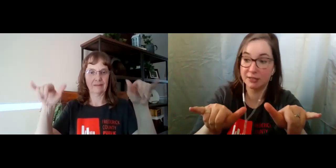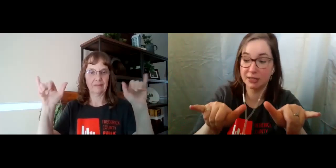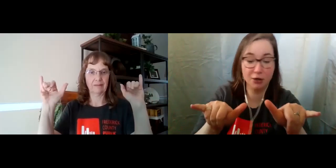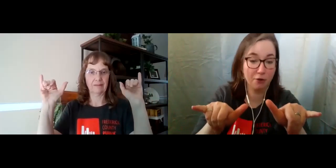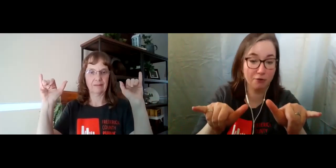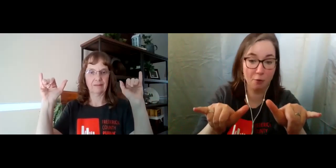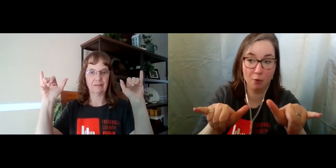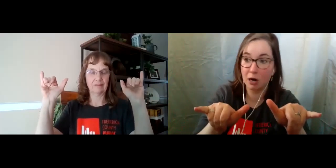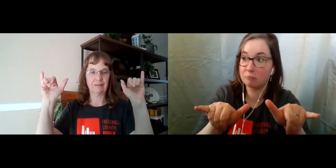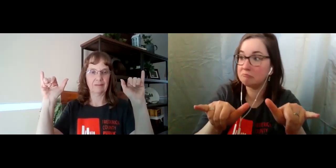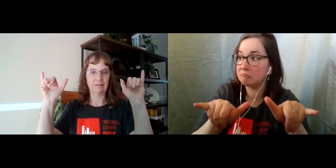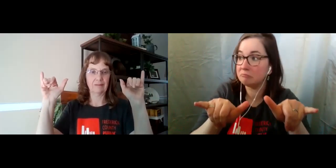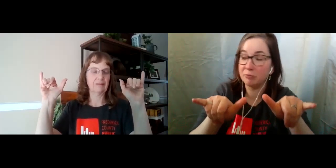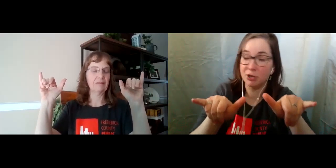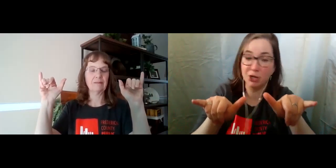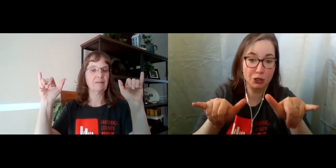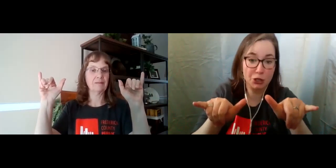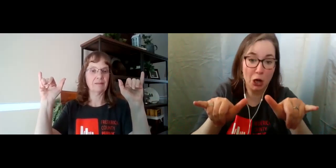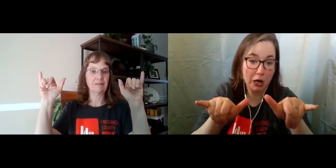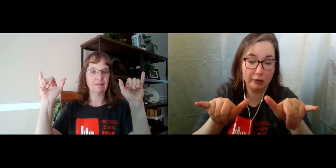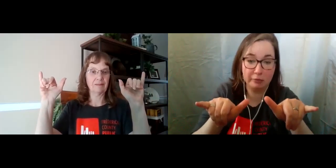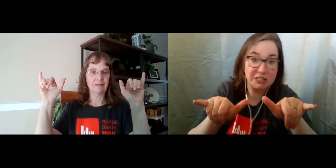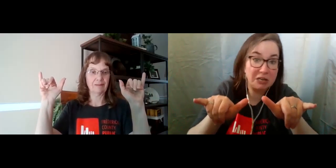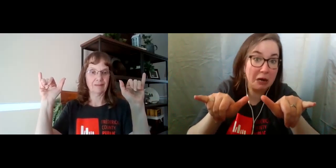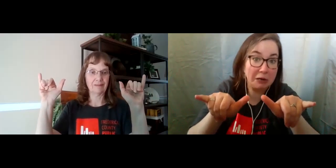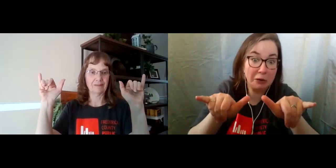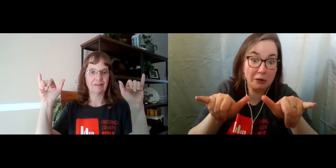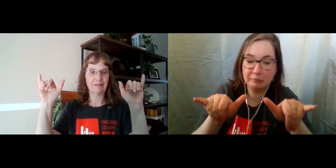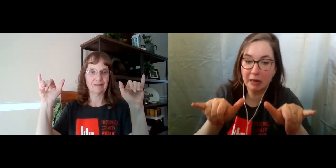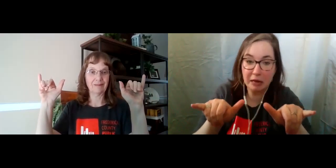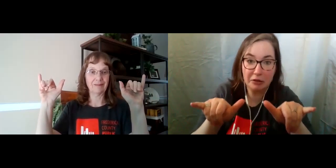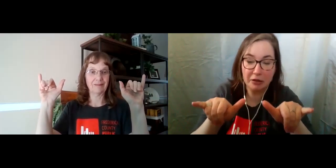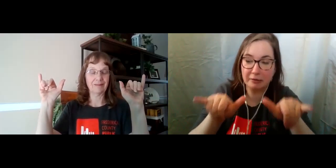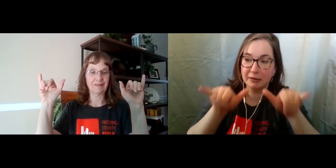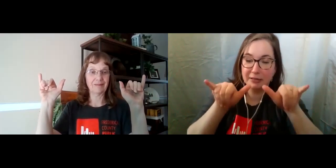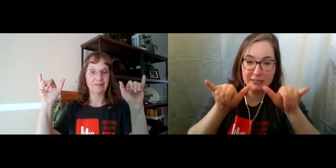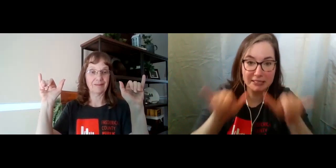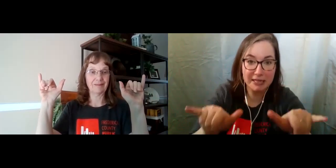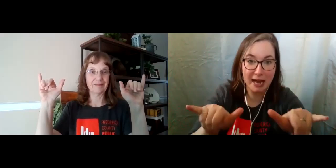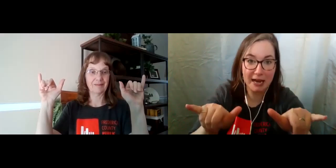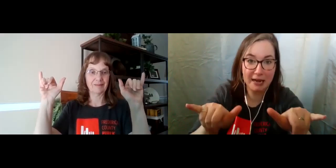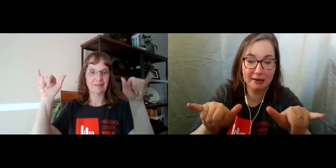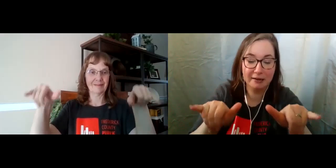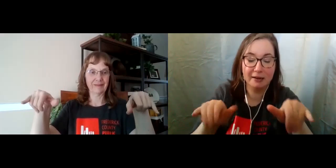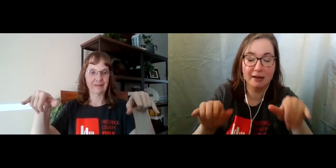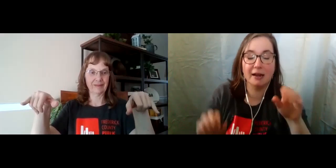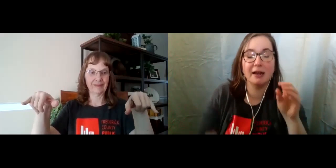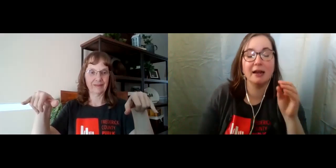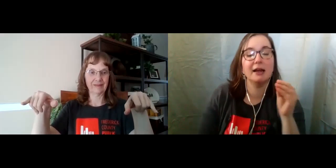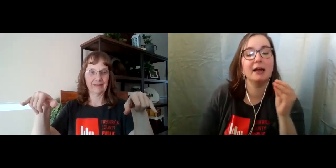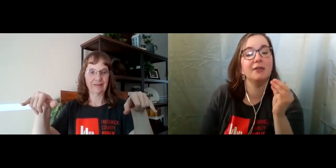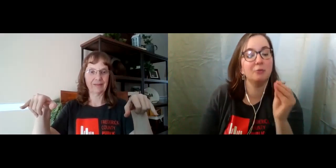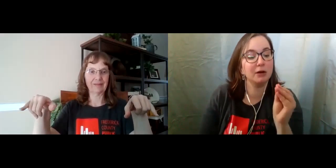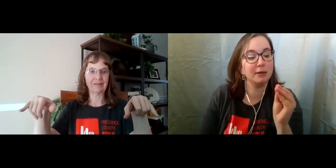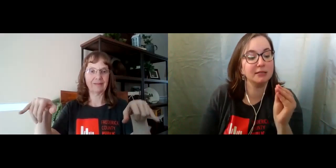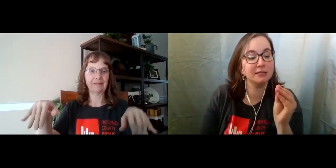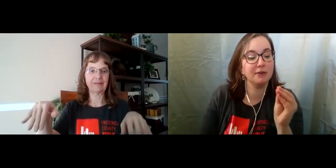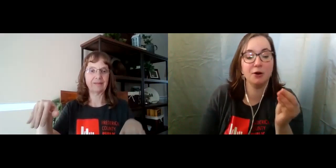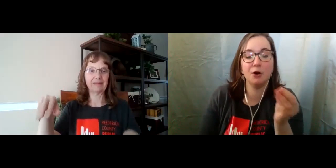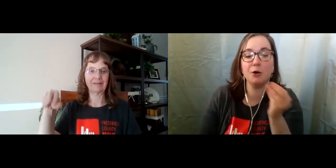can go for your dog, a toddler, anything. Stay. And then we're going to make the sign for home.